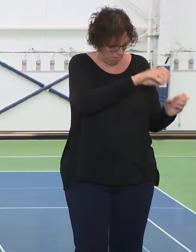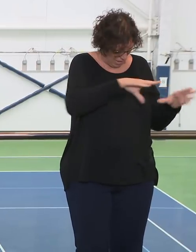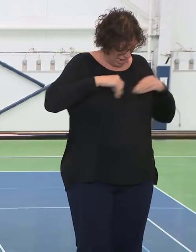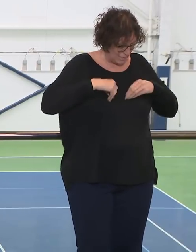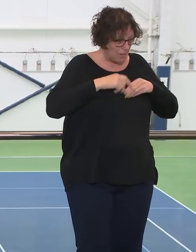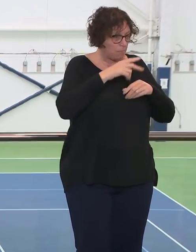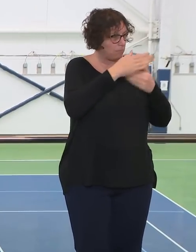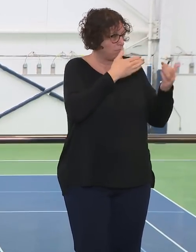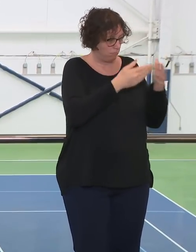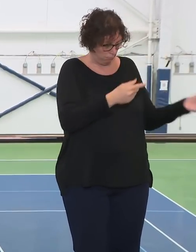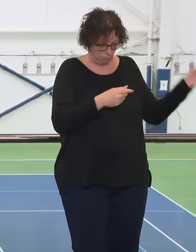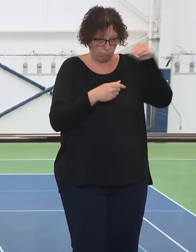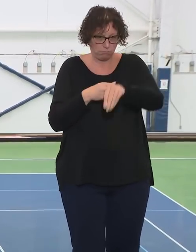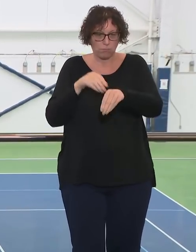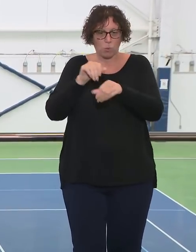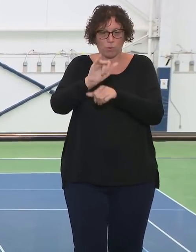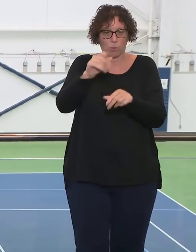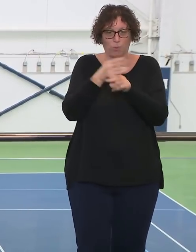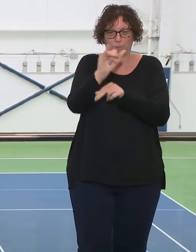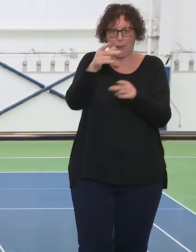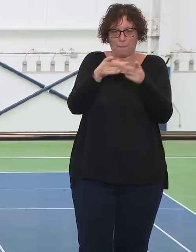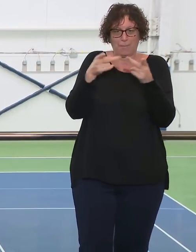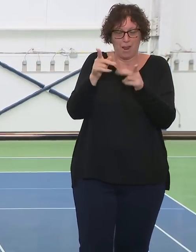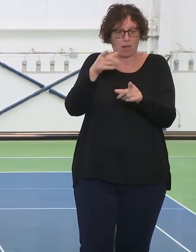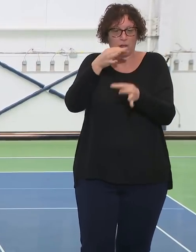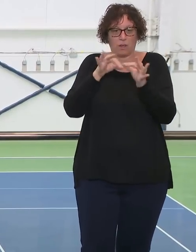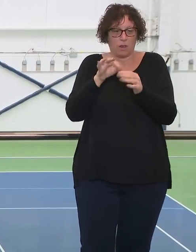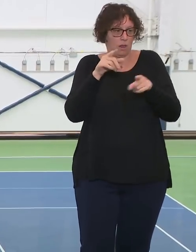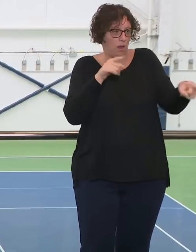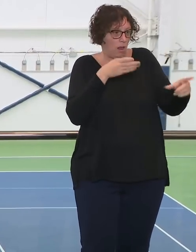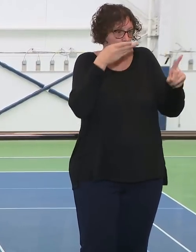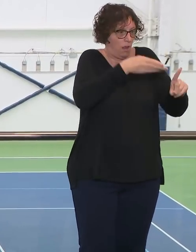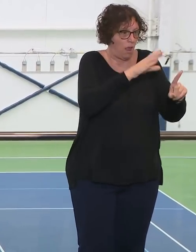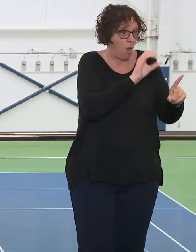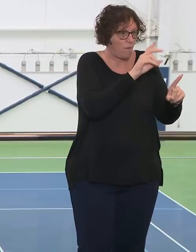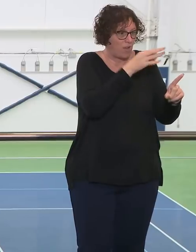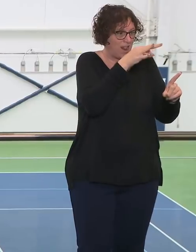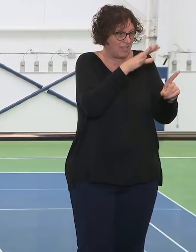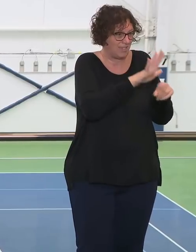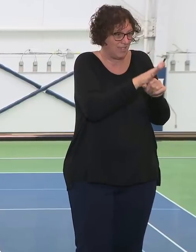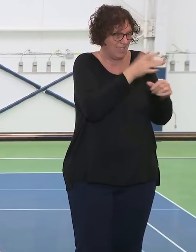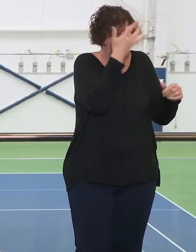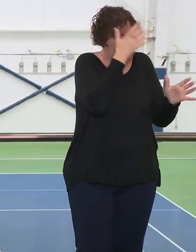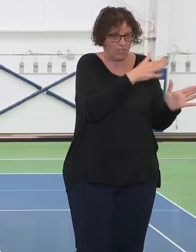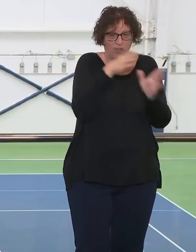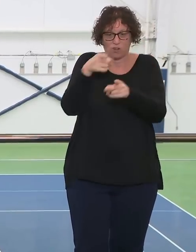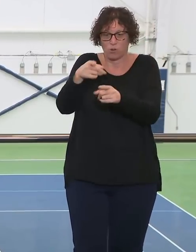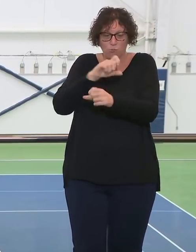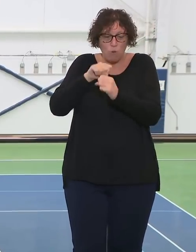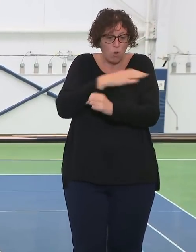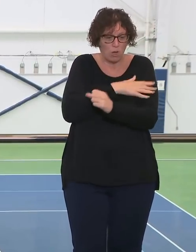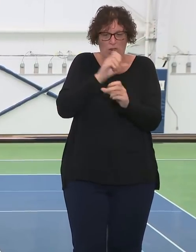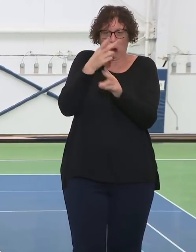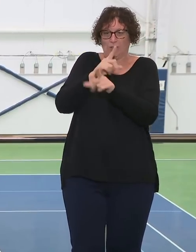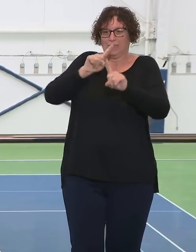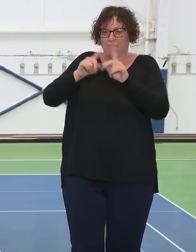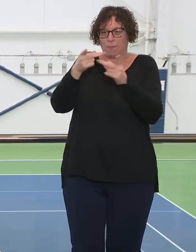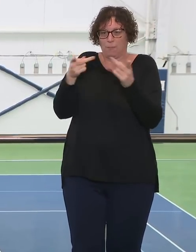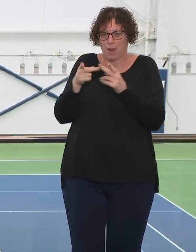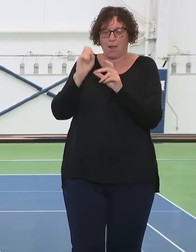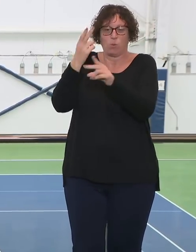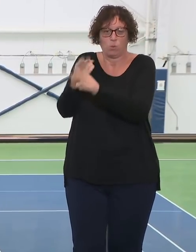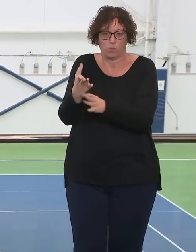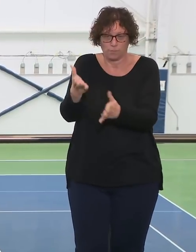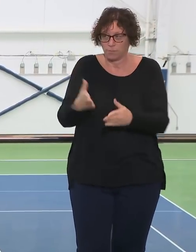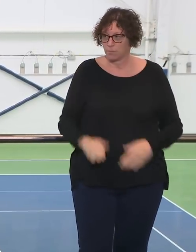Is it possible that patients that you have or are generally in H&H hospitals that are